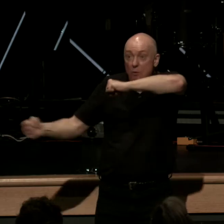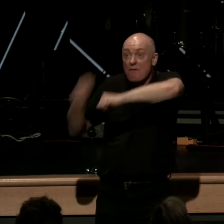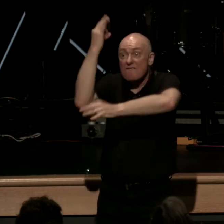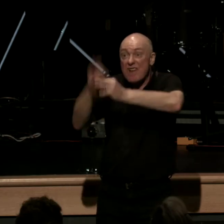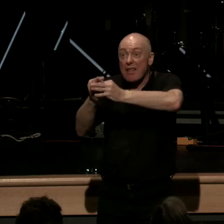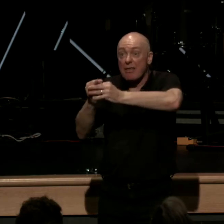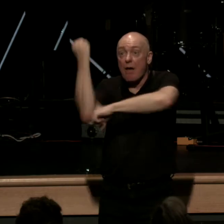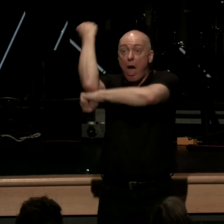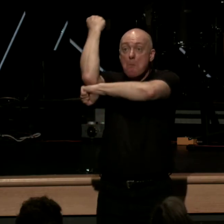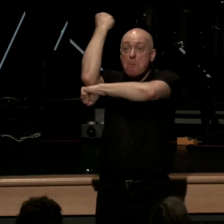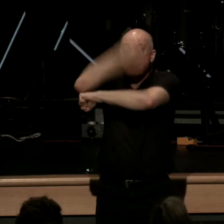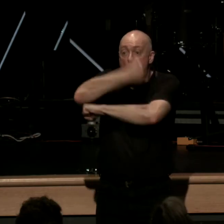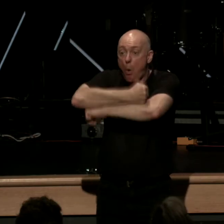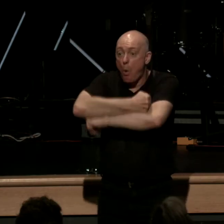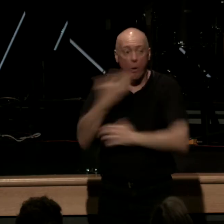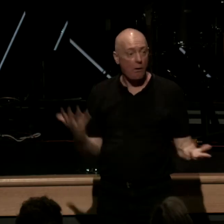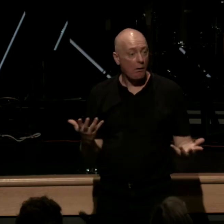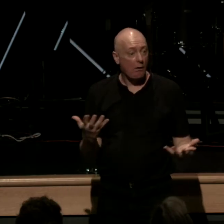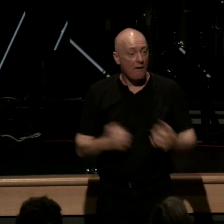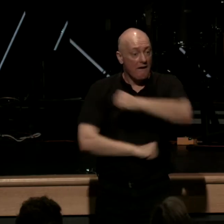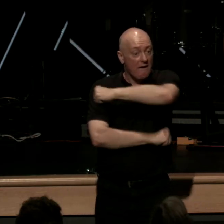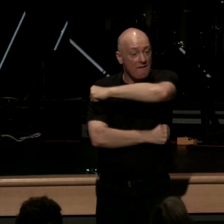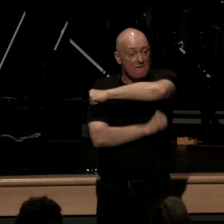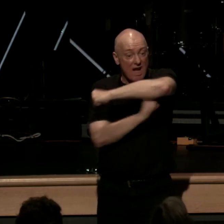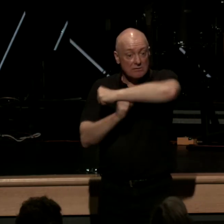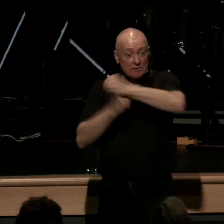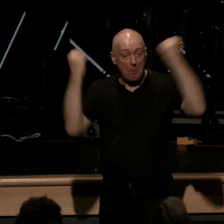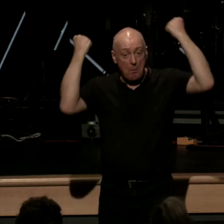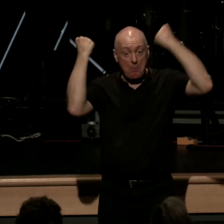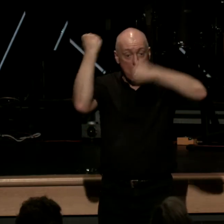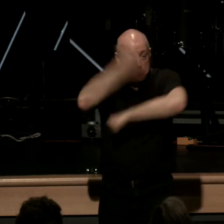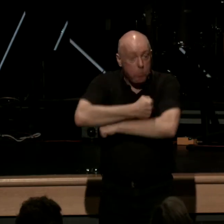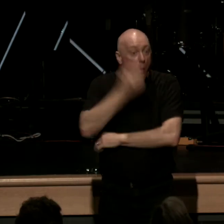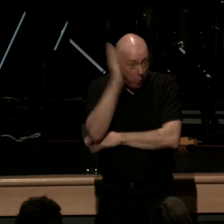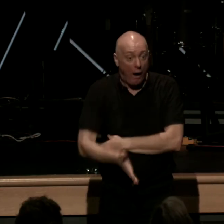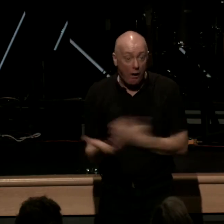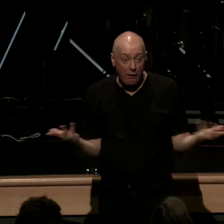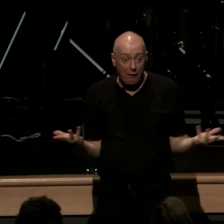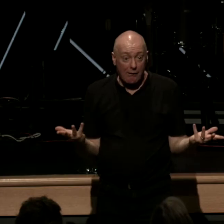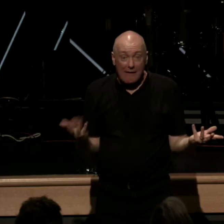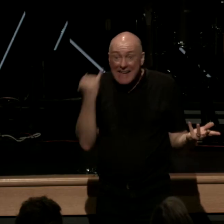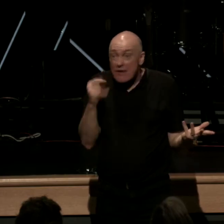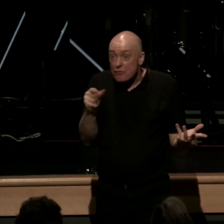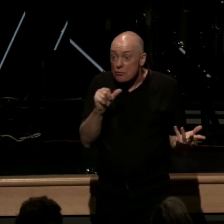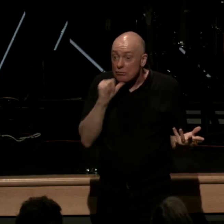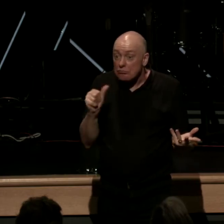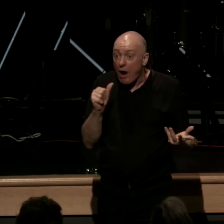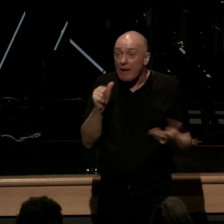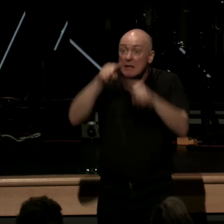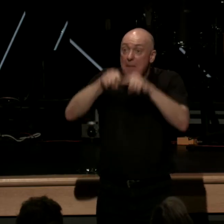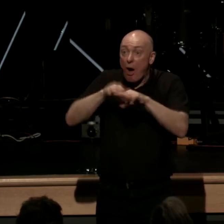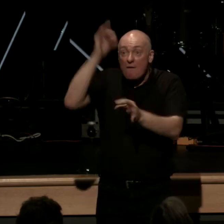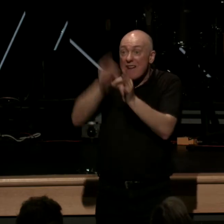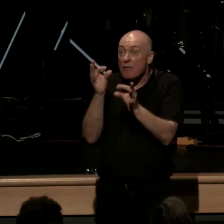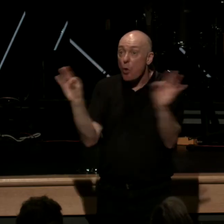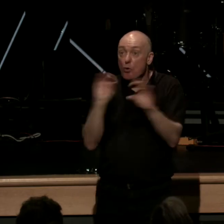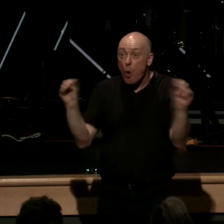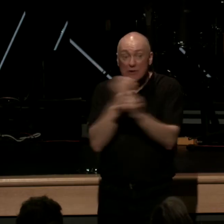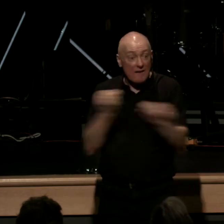the cornerstone the foundation starts to crumble if there's no exercise of faith there's no salvation because we are saved by